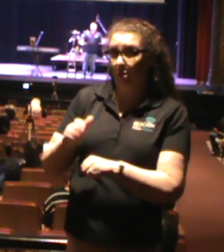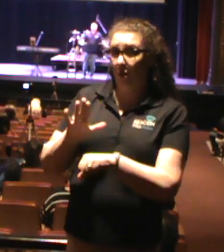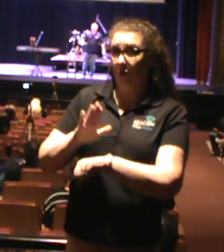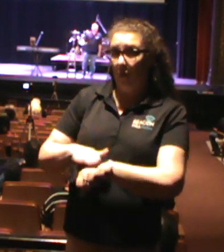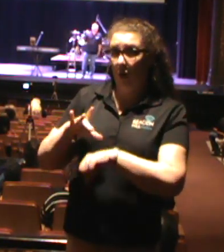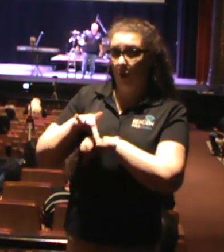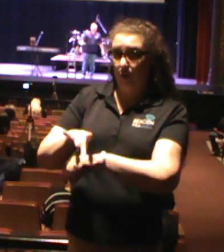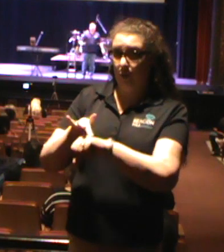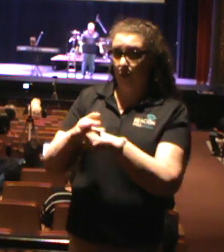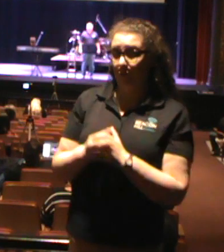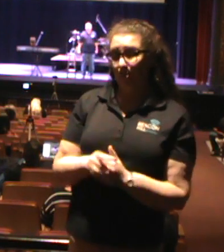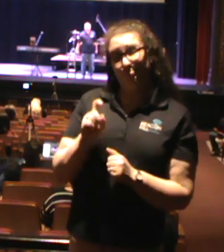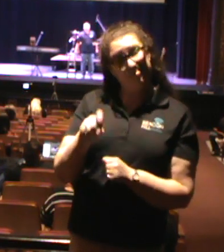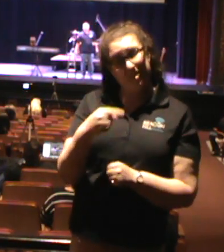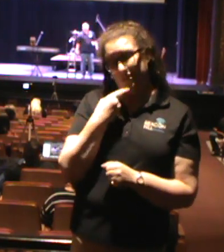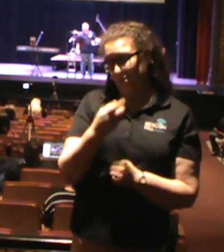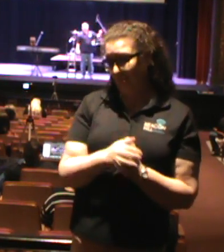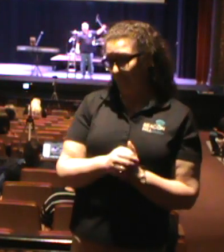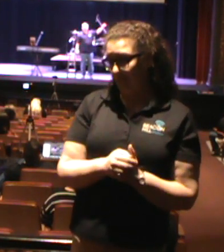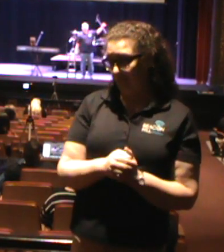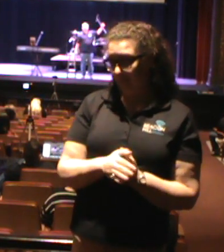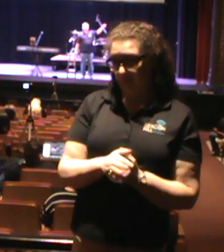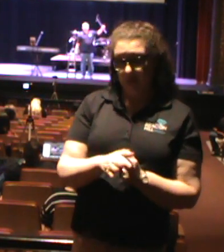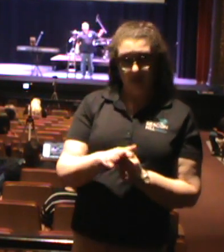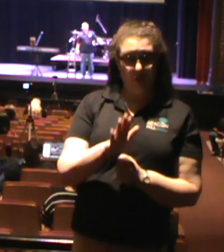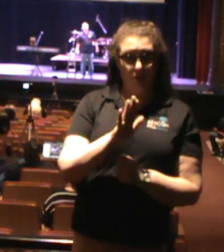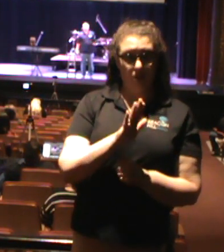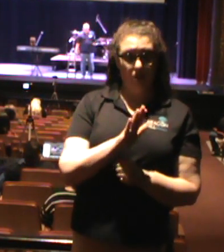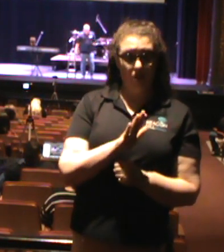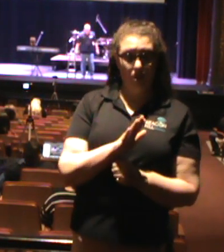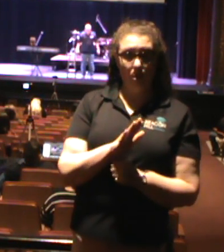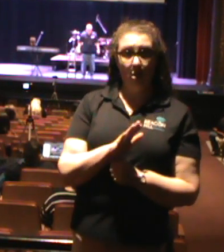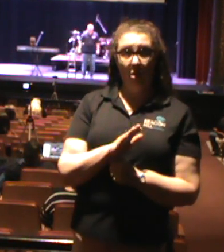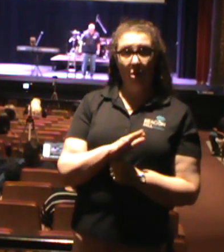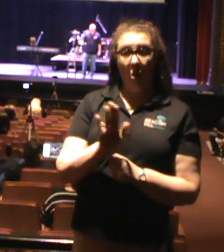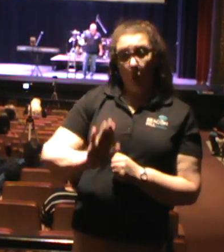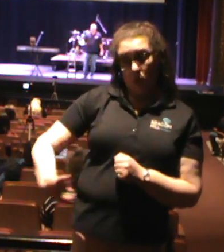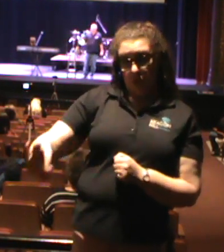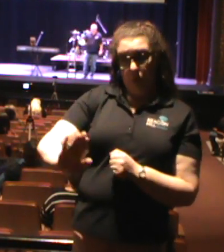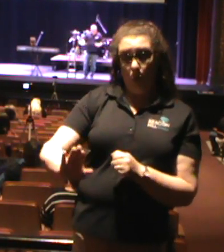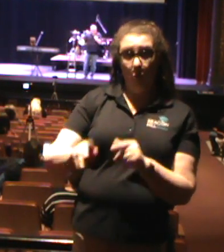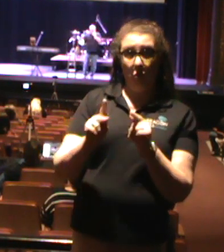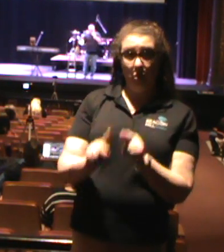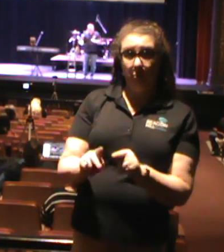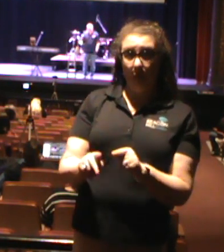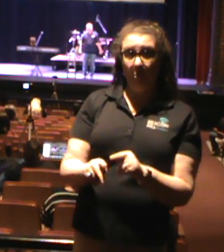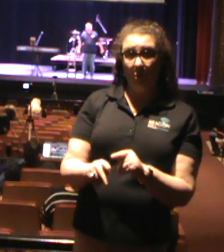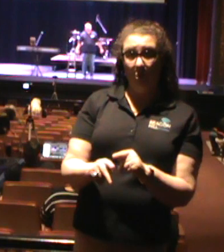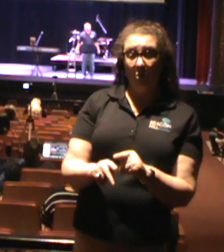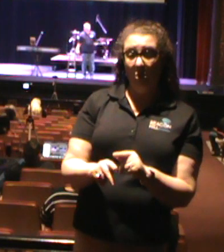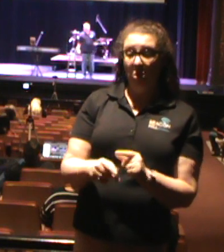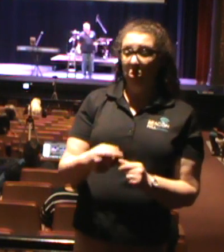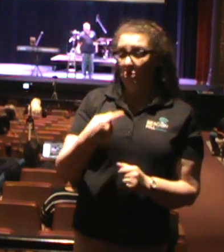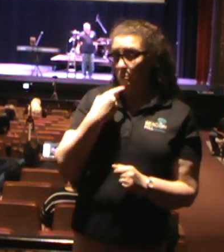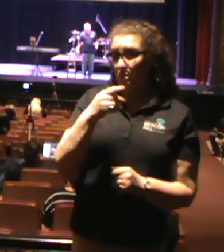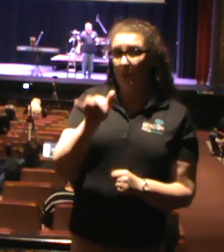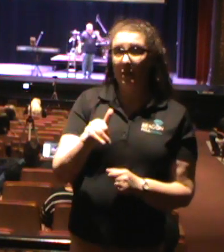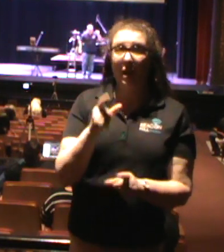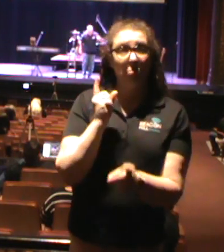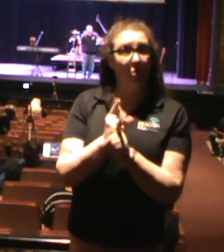I've to tell you, those people who called them that were right. They had a little bit of a point.